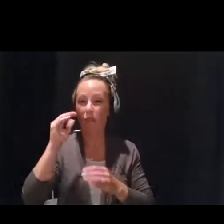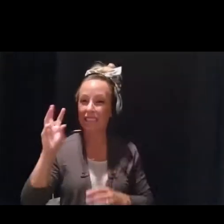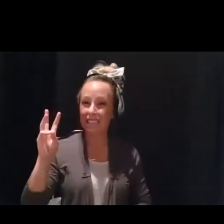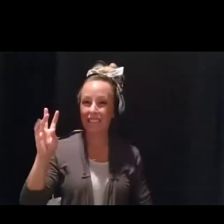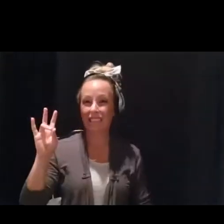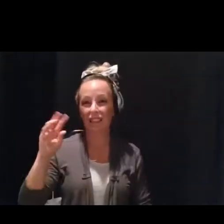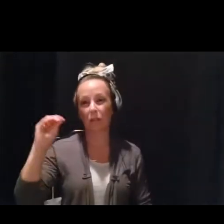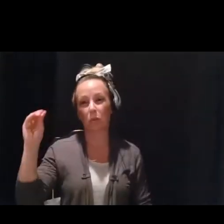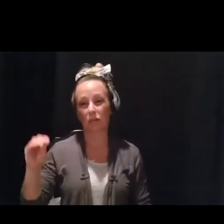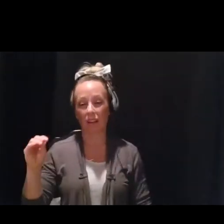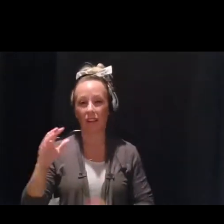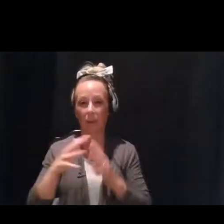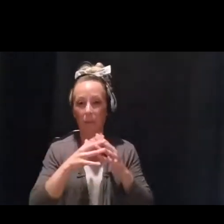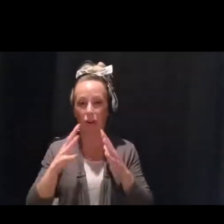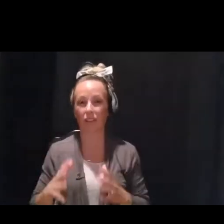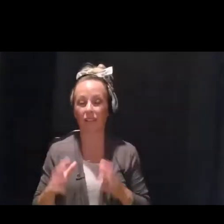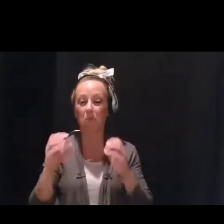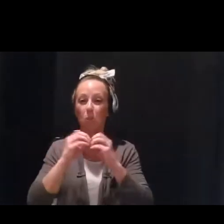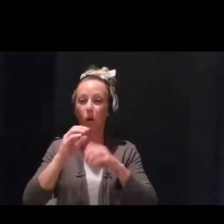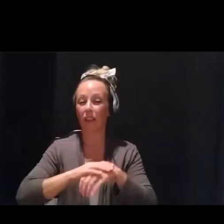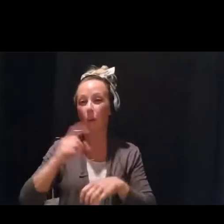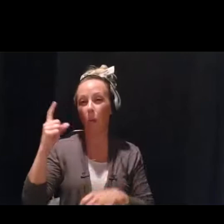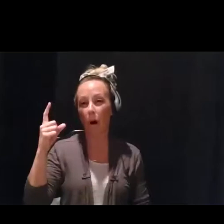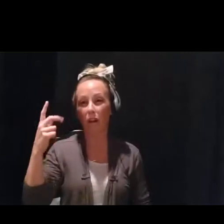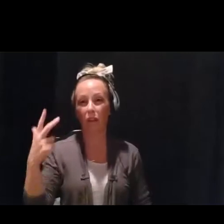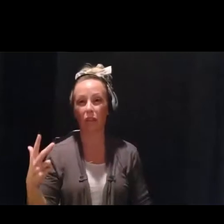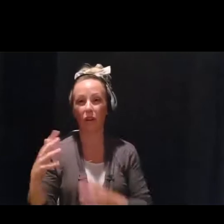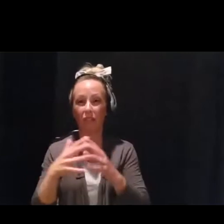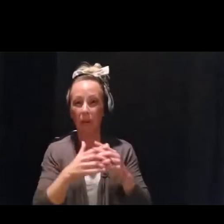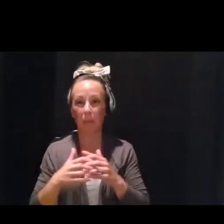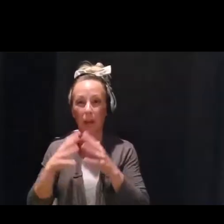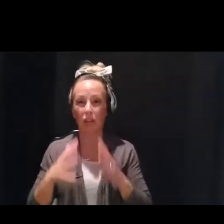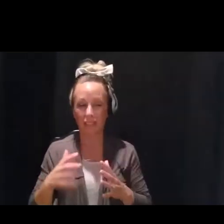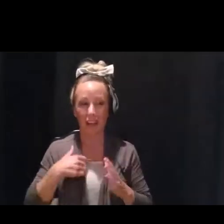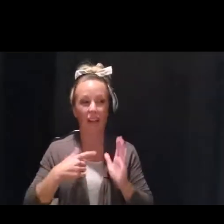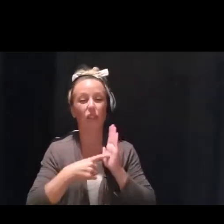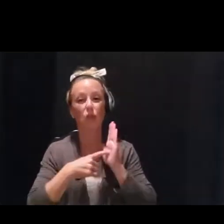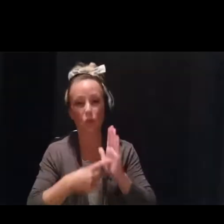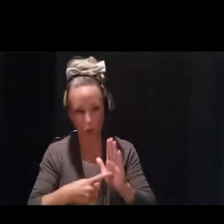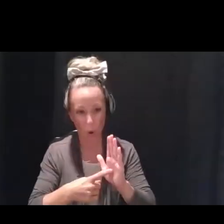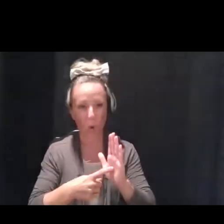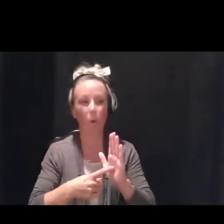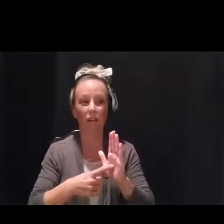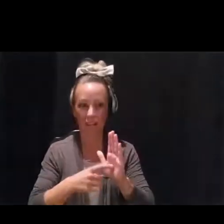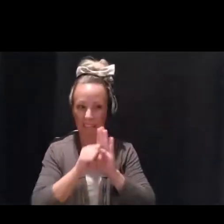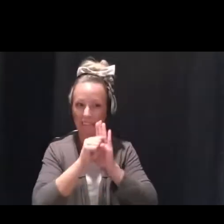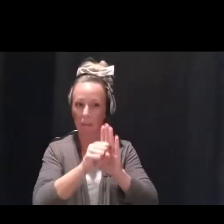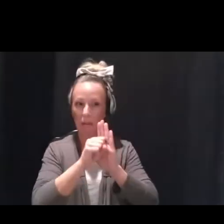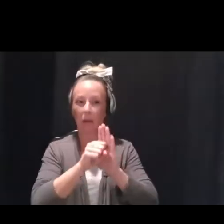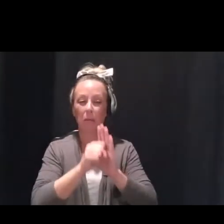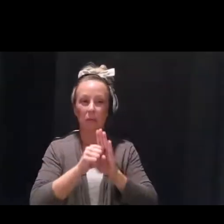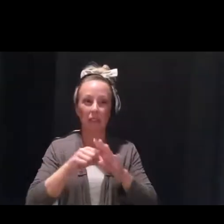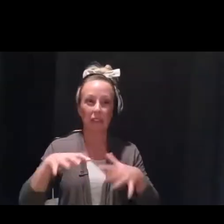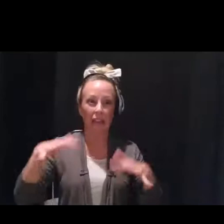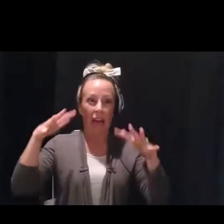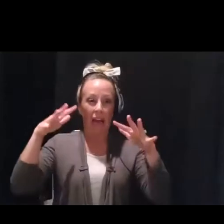More than one-third of Americans have displayed clinical signs of anxiety, depression, or